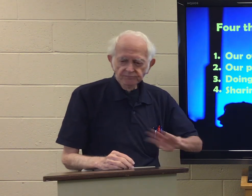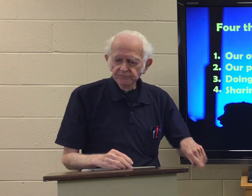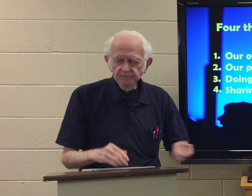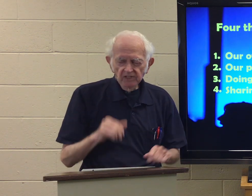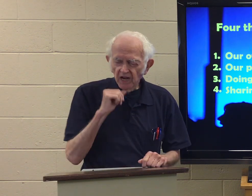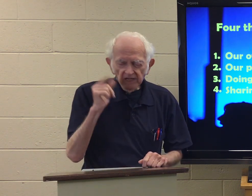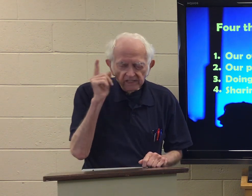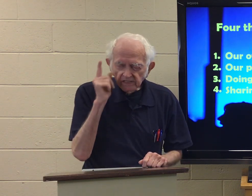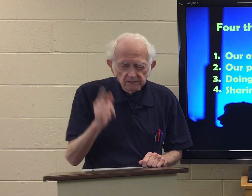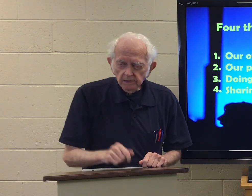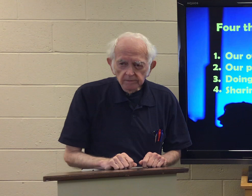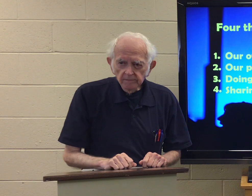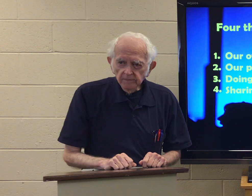And the preacher didn't listen.